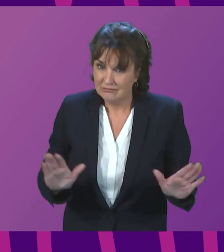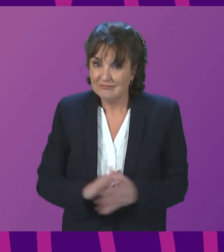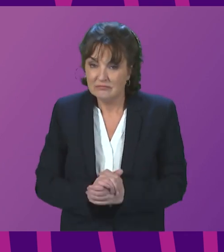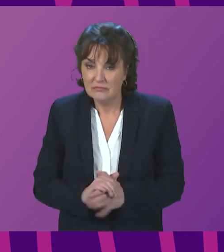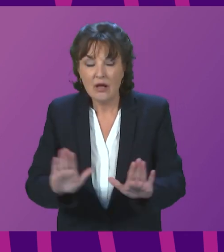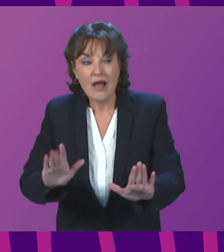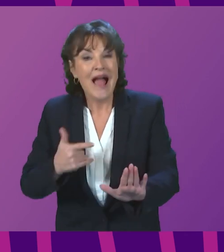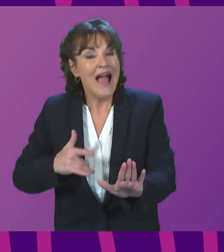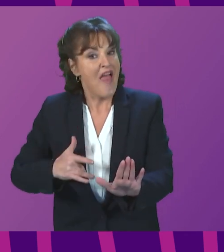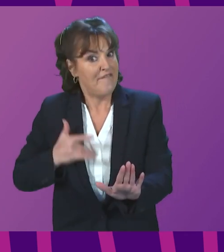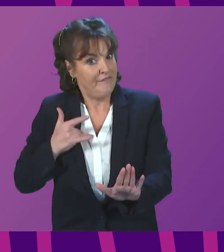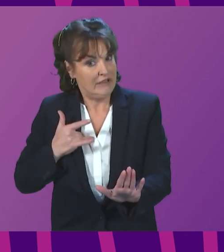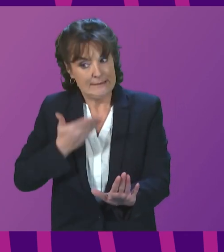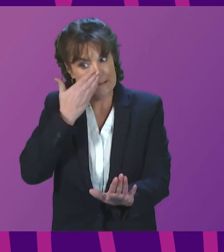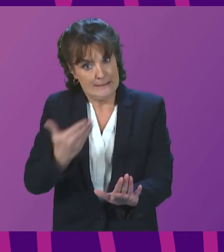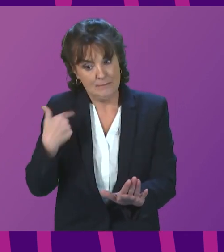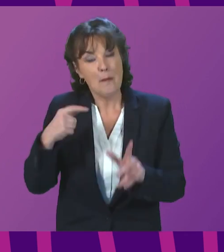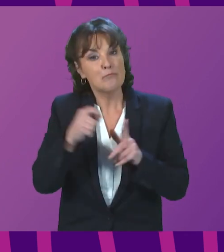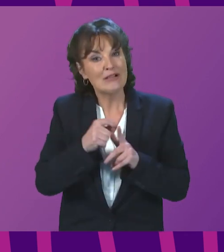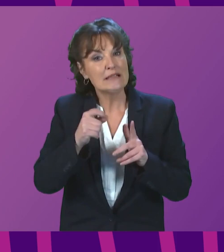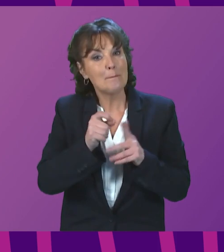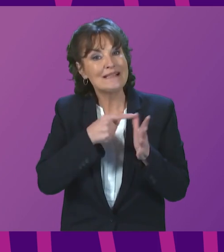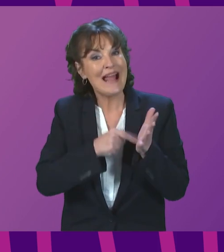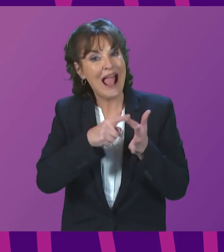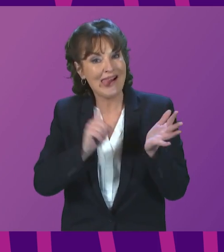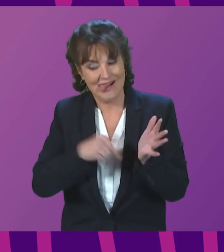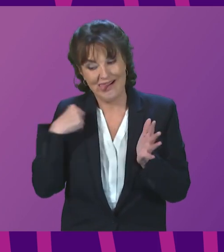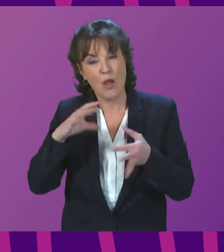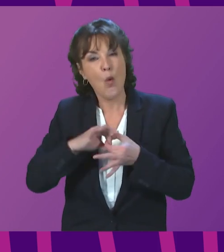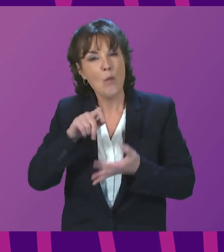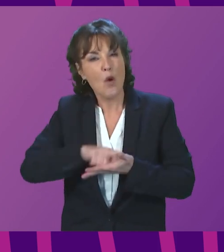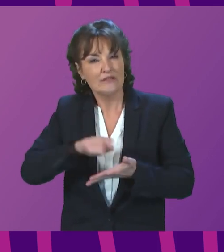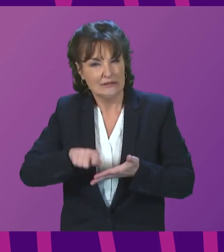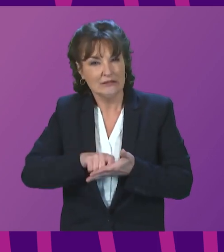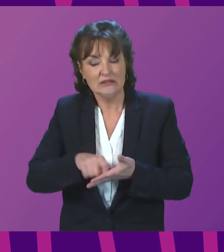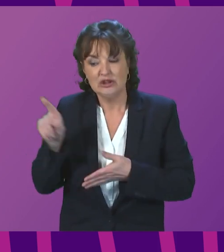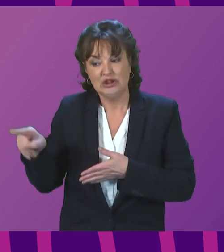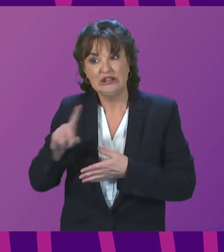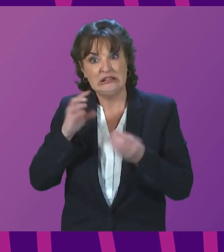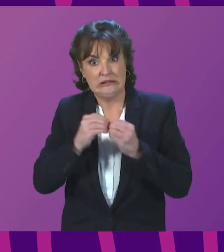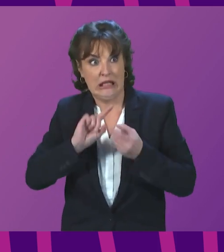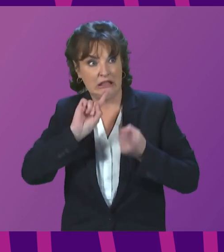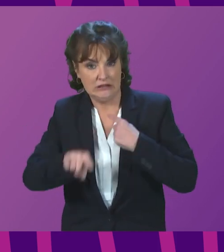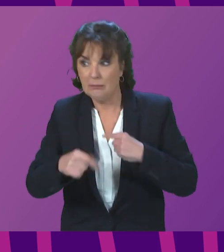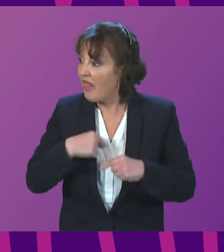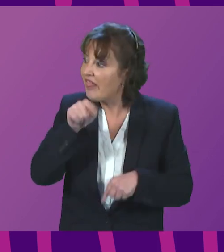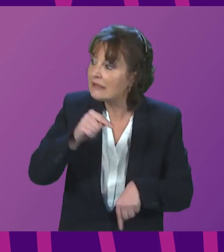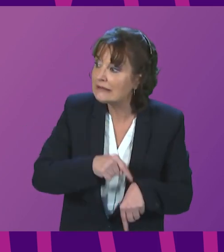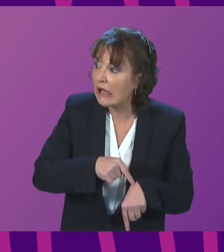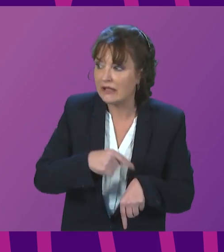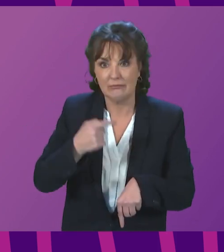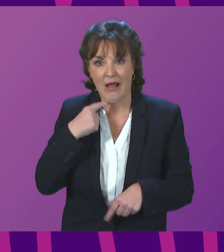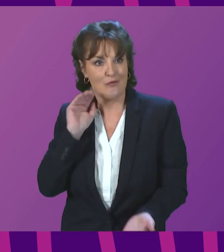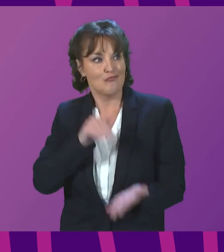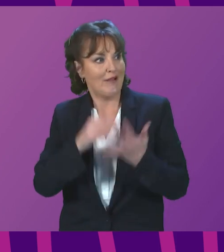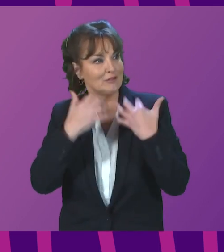appear to have heard from Priti Patel in the Home Office this morning. As I understand it, and I am still, when I came to the chamber, was still trying to absorb all